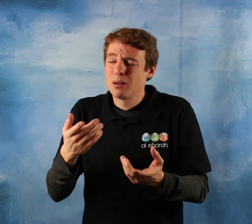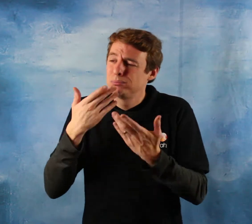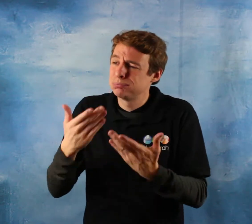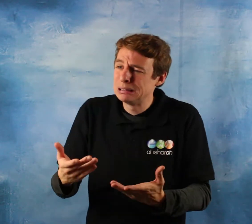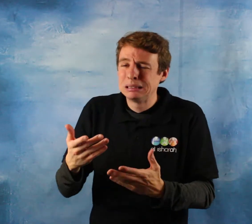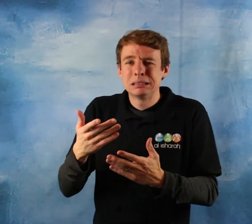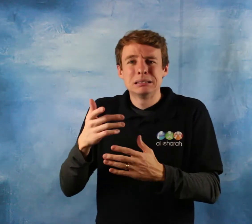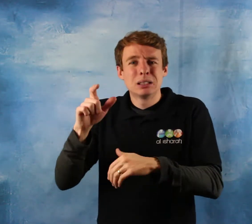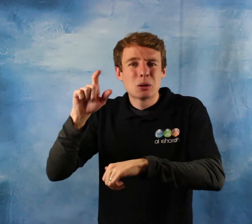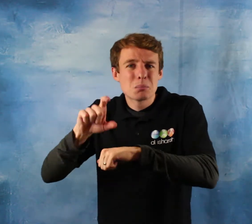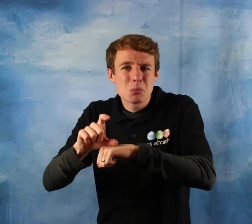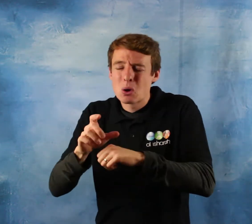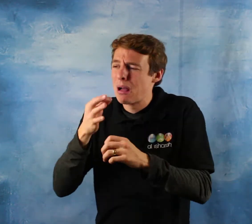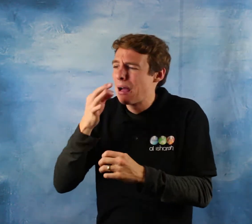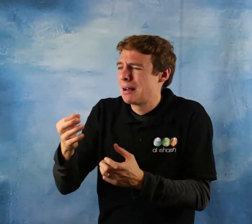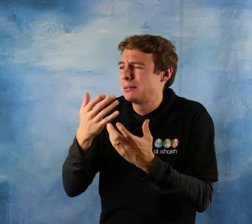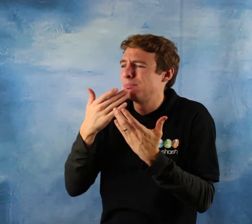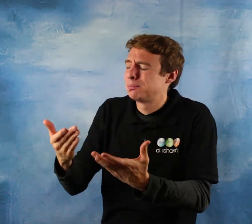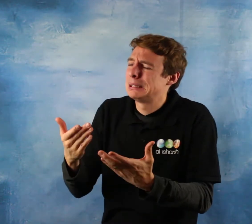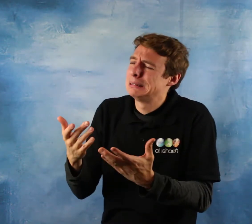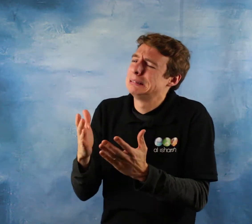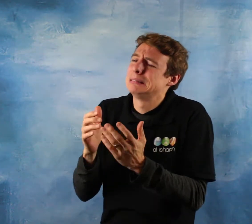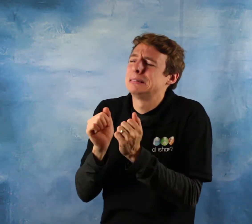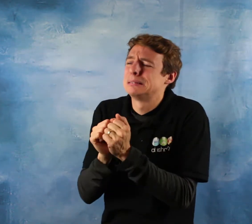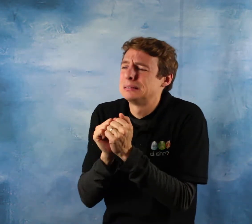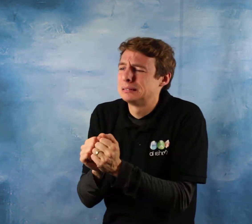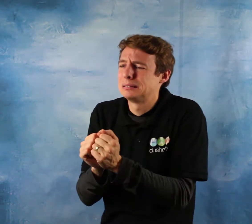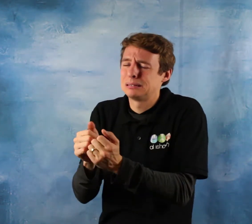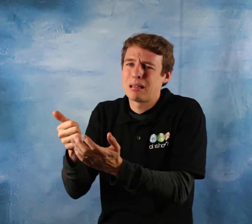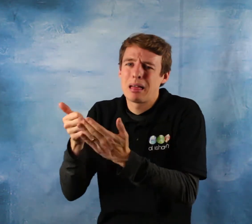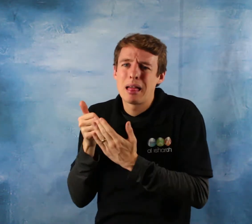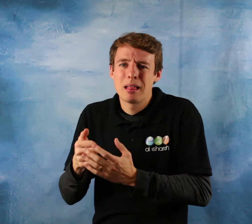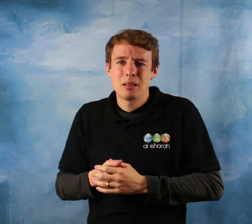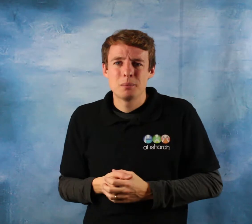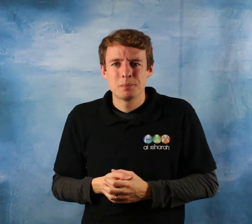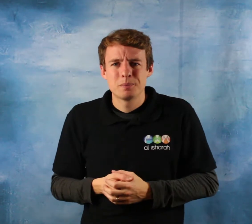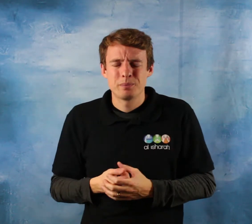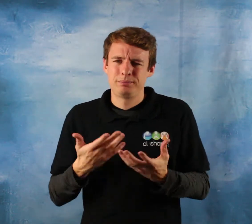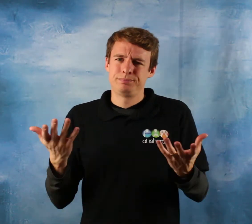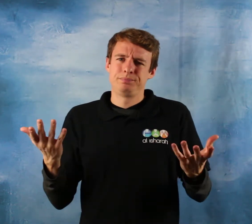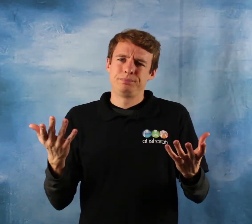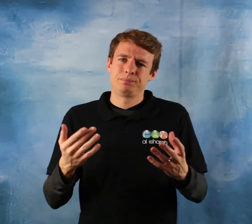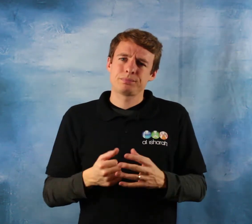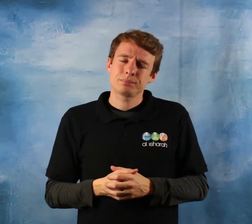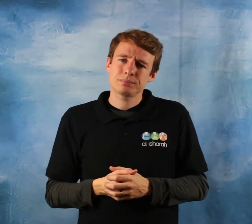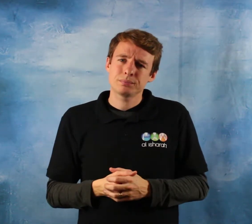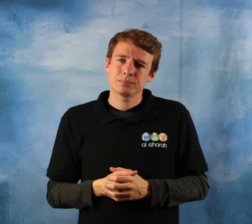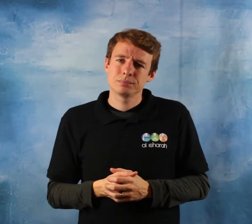power to enforce what we say an imam and a sheikh or a mufti or a qadi in this country has no power to